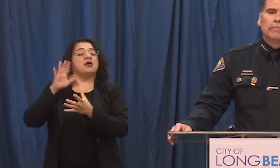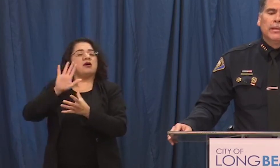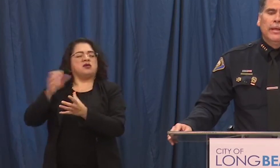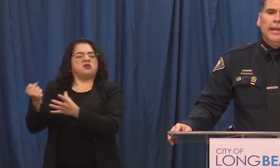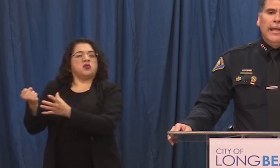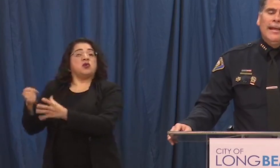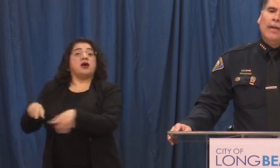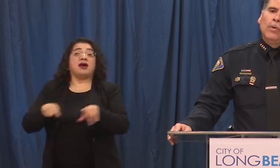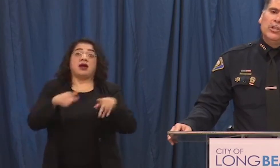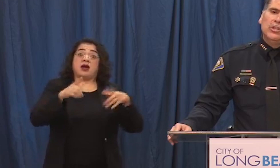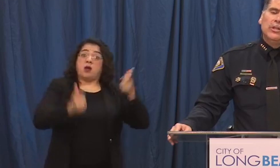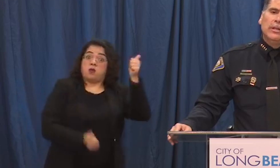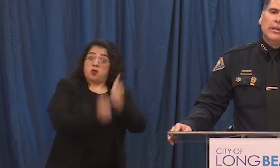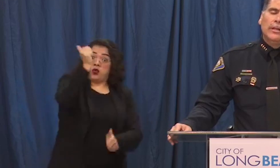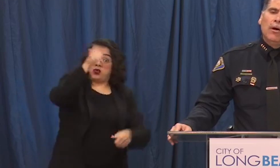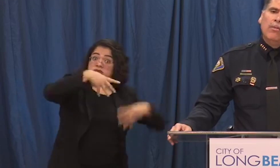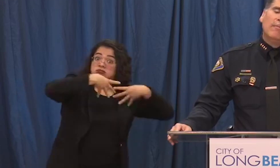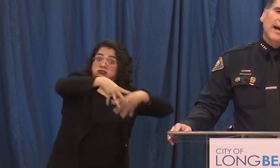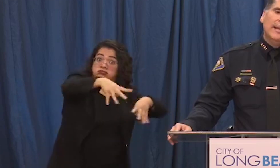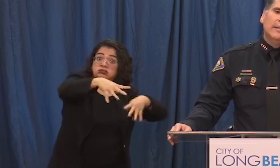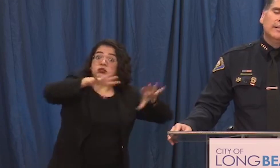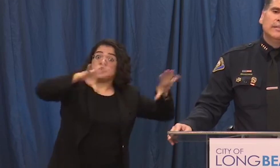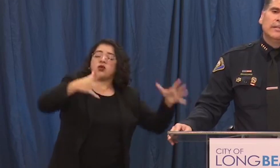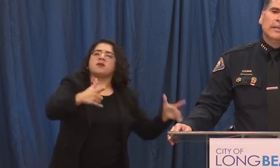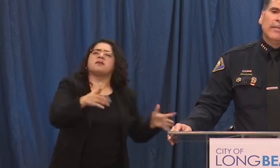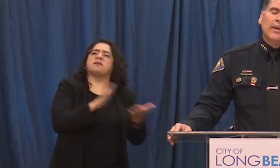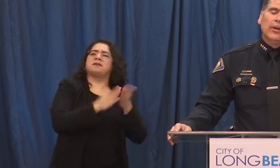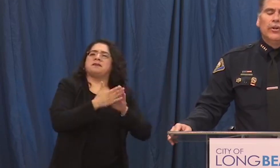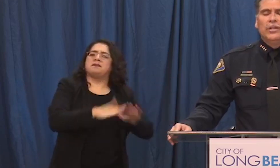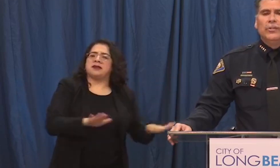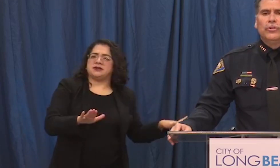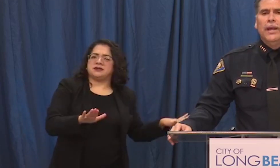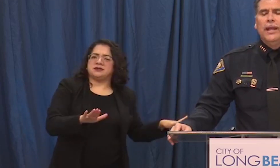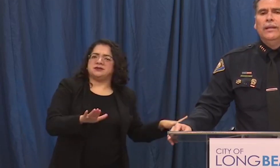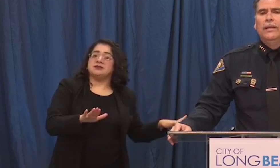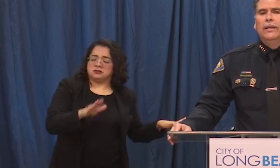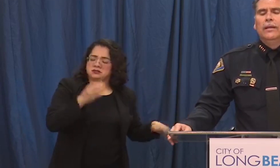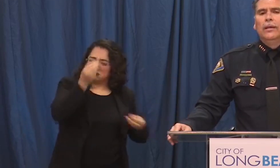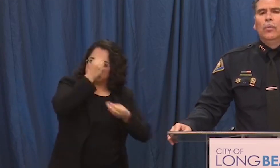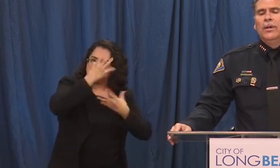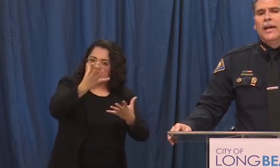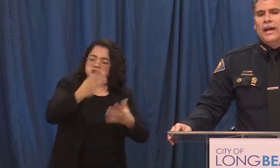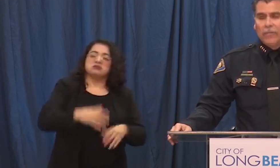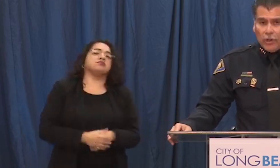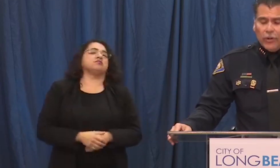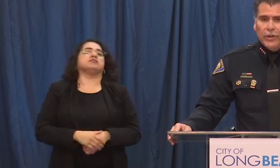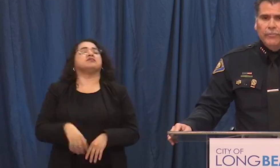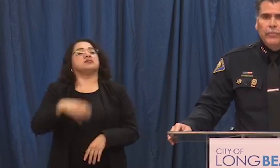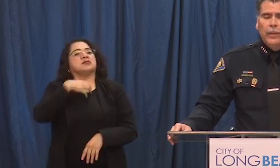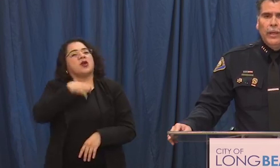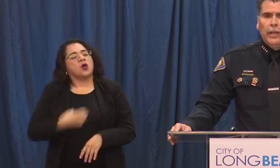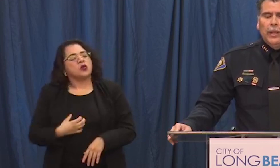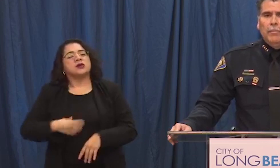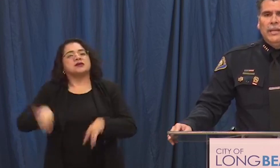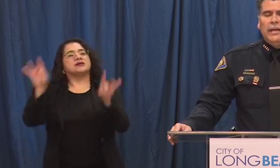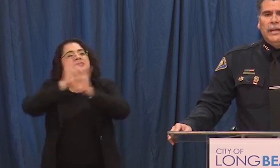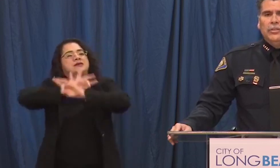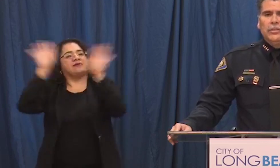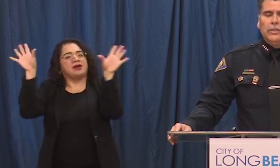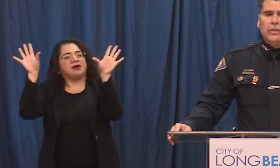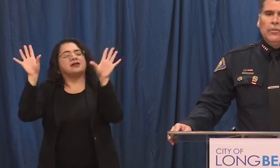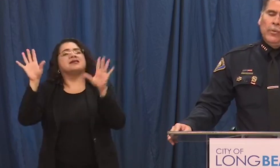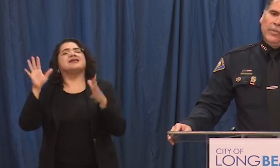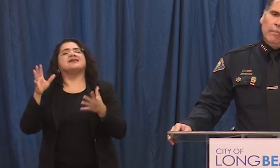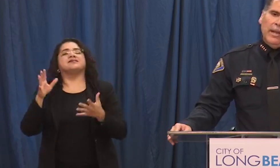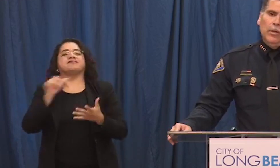and I wish all the violence that occurred yesterday would not have occurred because